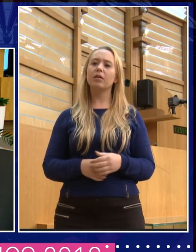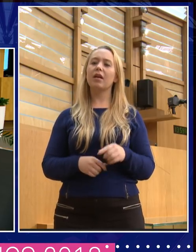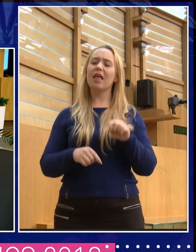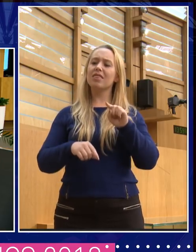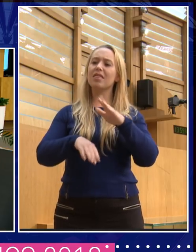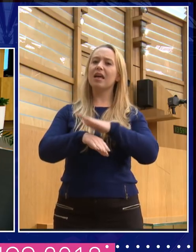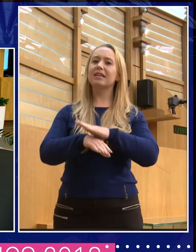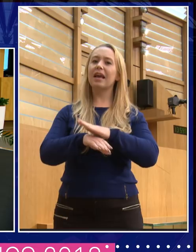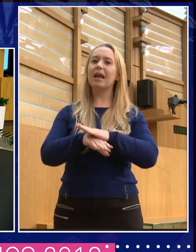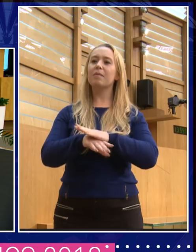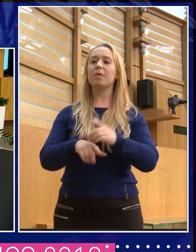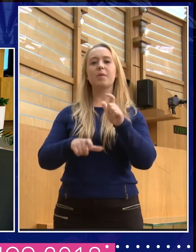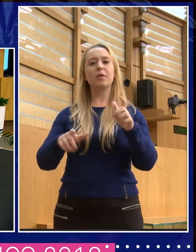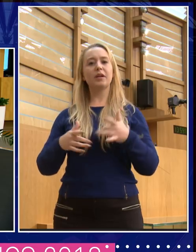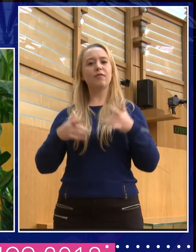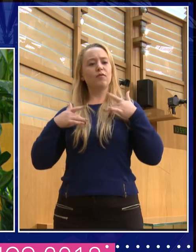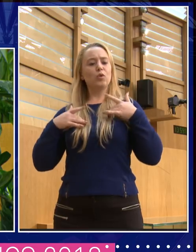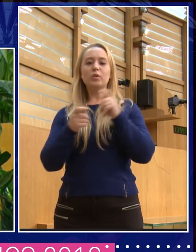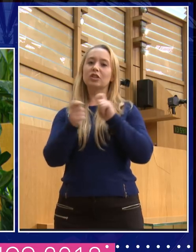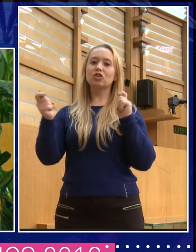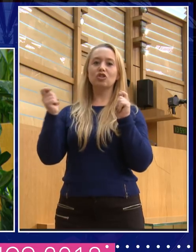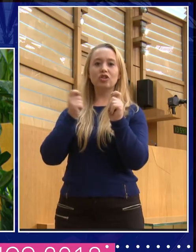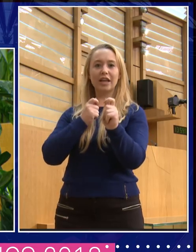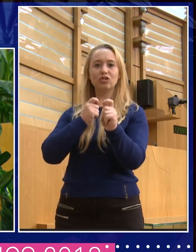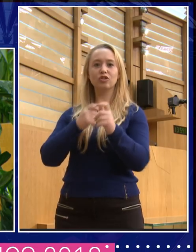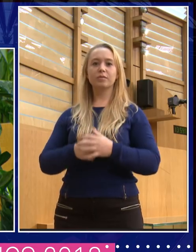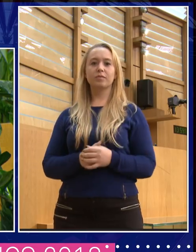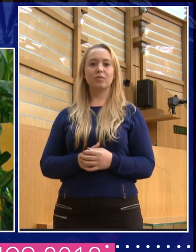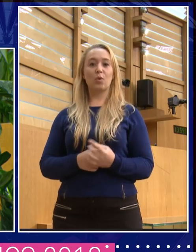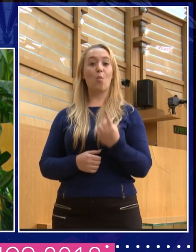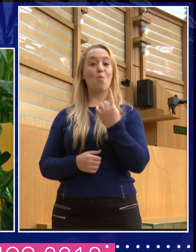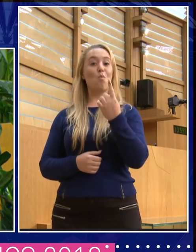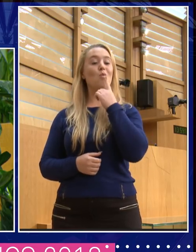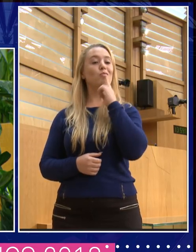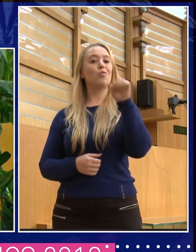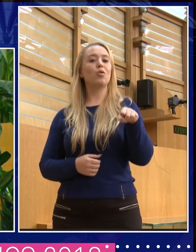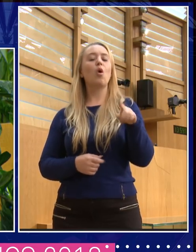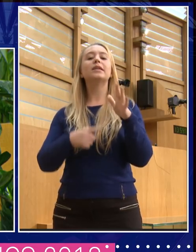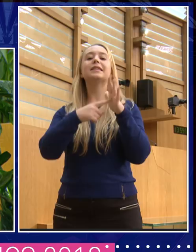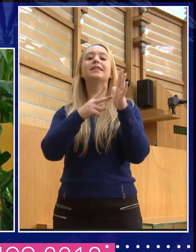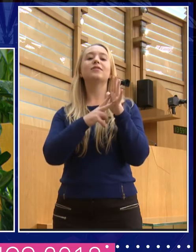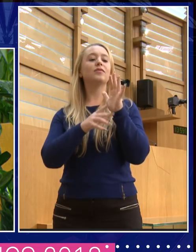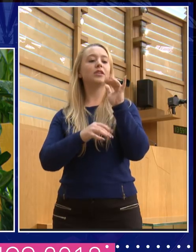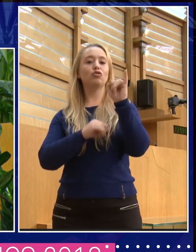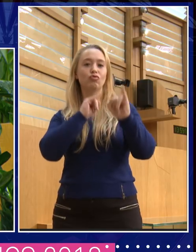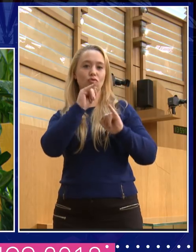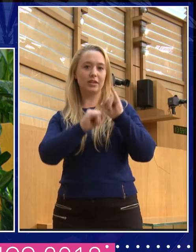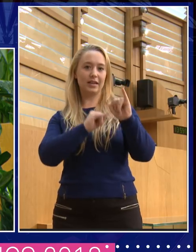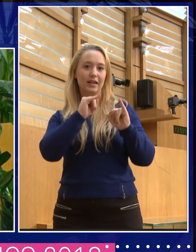It was people, you know, although one reporter, one television critic in the Sunday Times